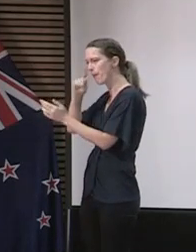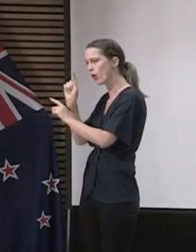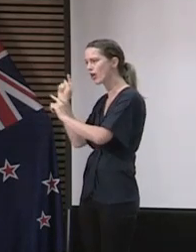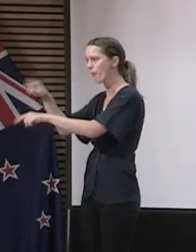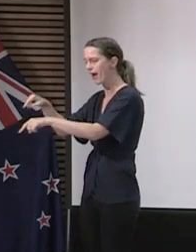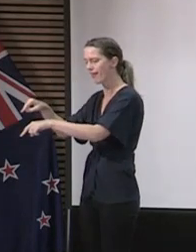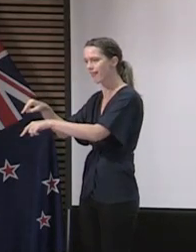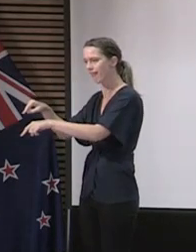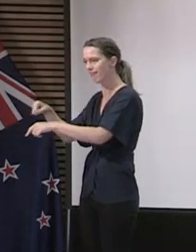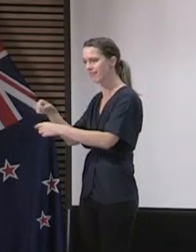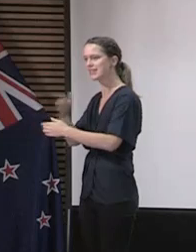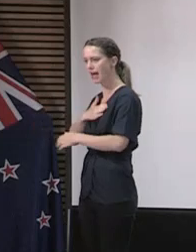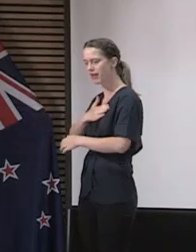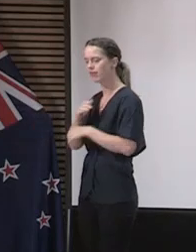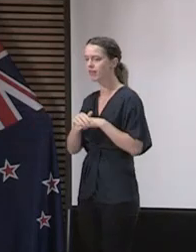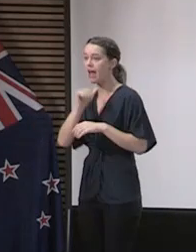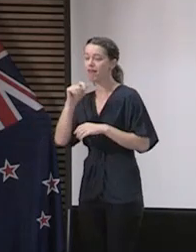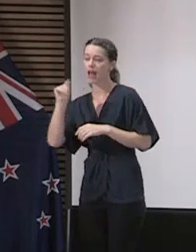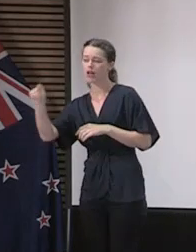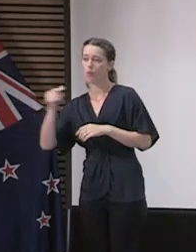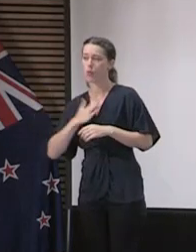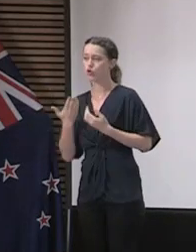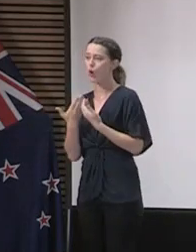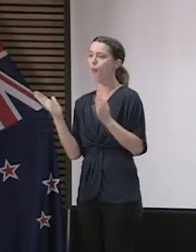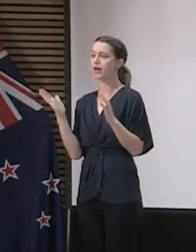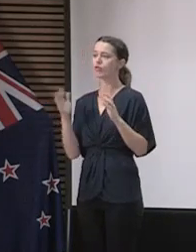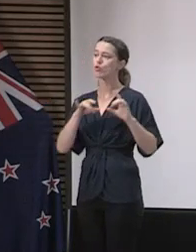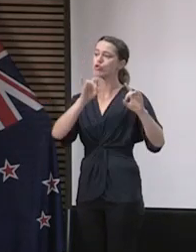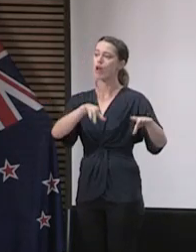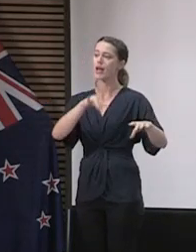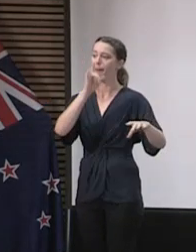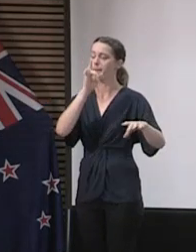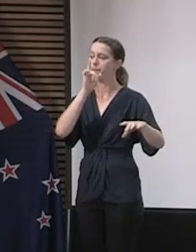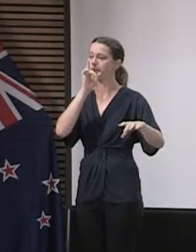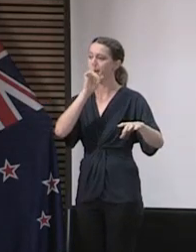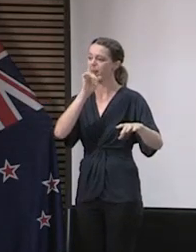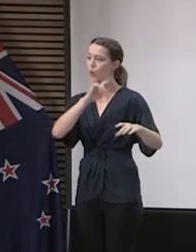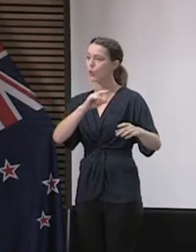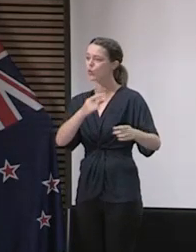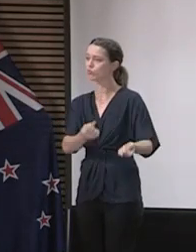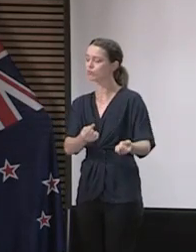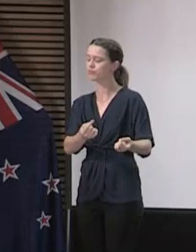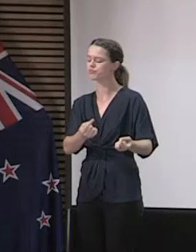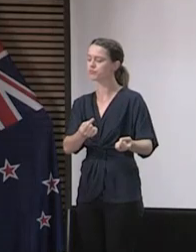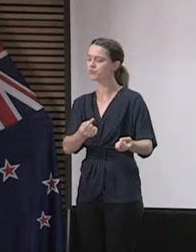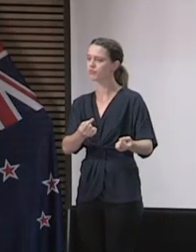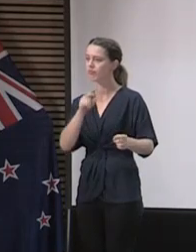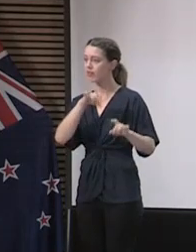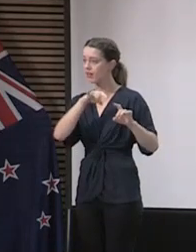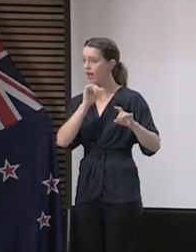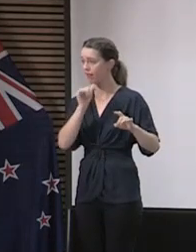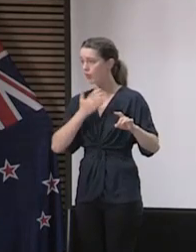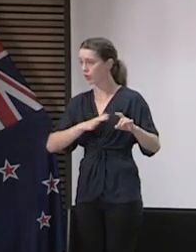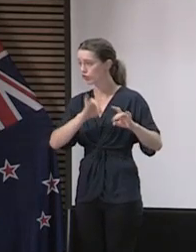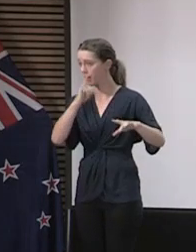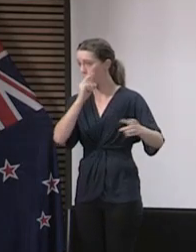if we're in a position where we're wanting to open up to New Zealanders – sorry, those who are living in Australia